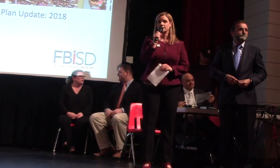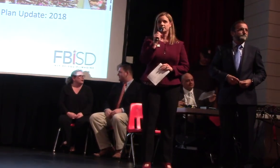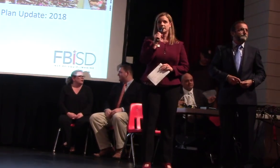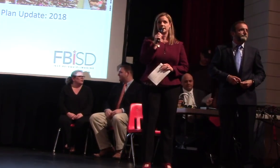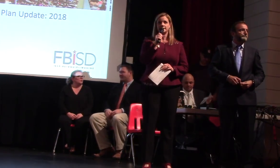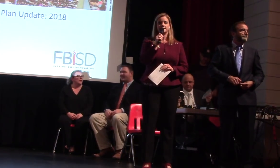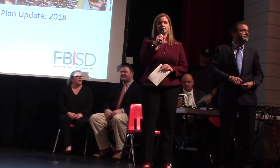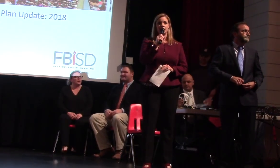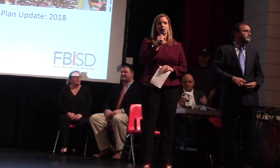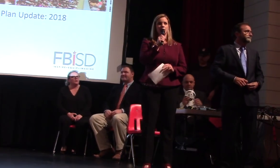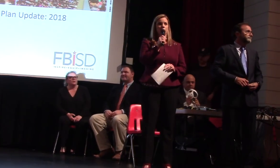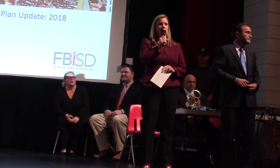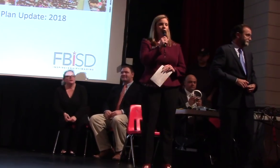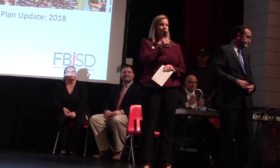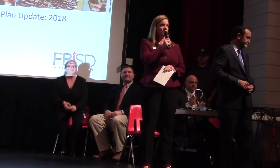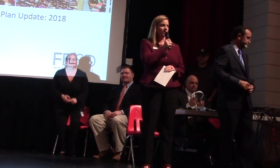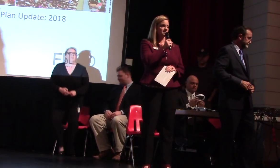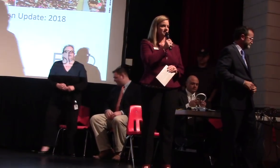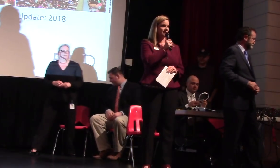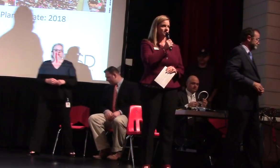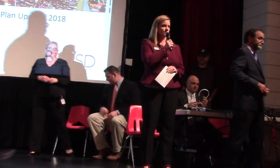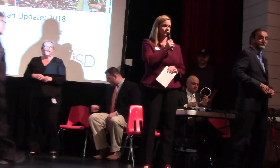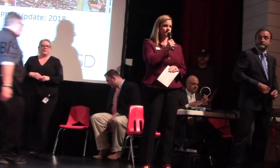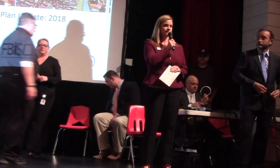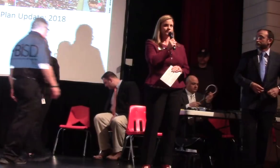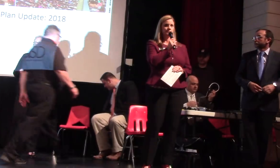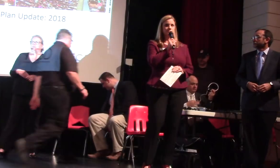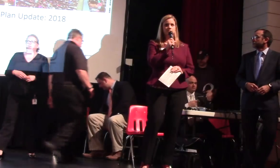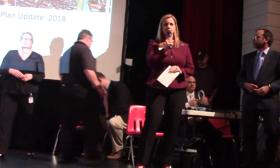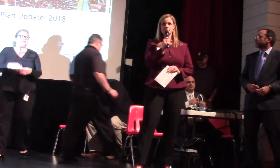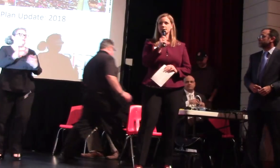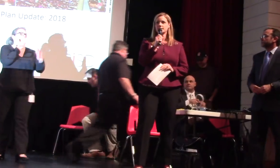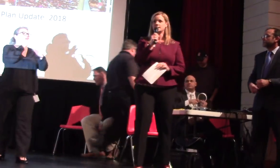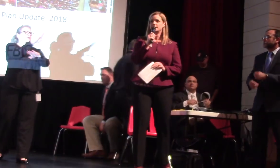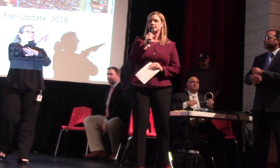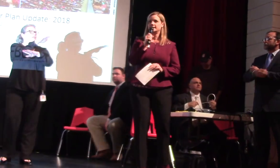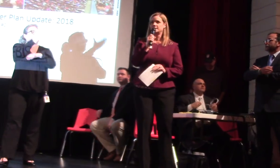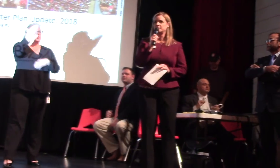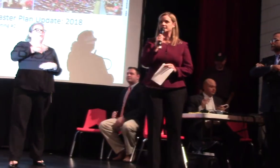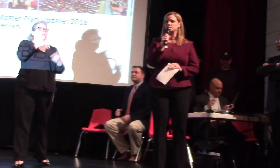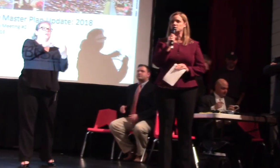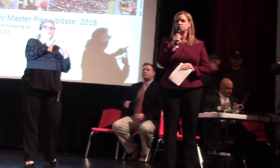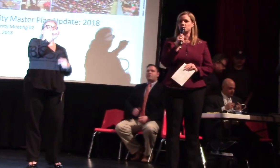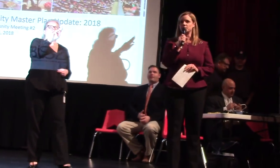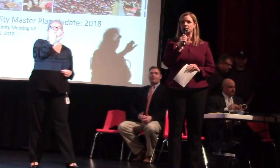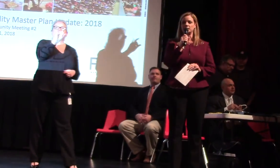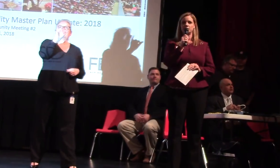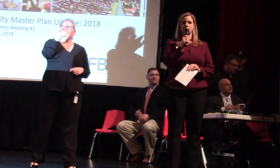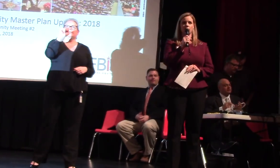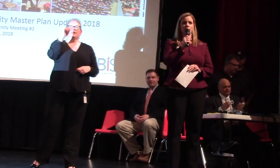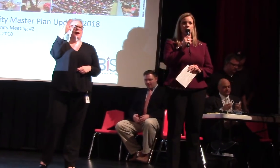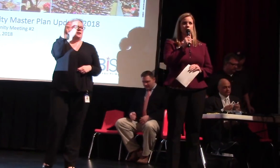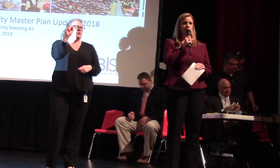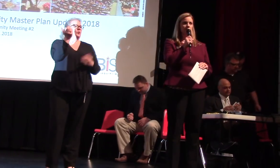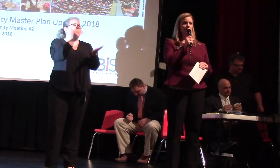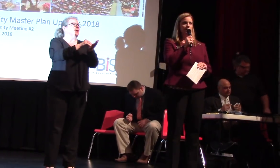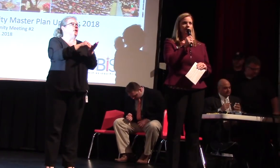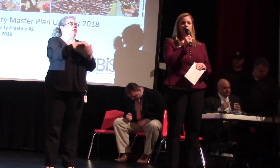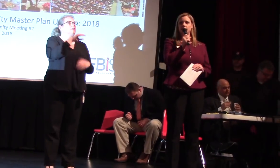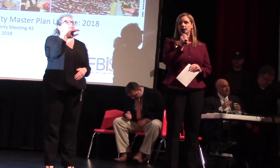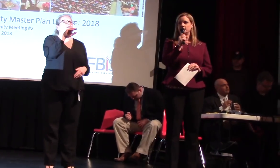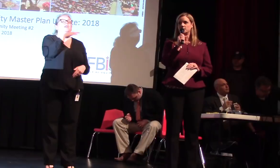Good evening and welcome to Austin High School. Again, please move toward the middle of your row